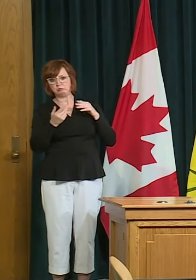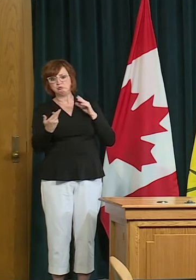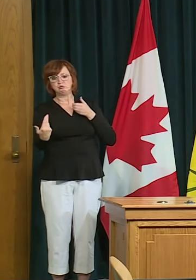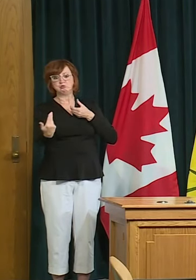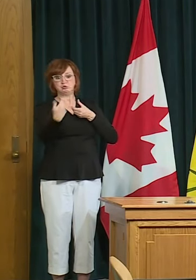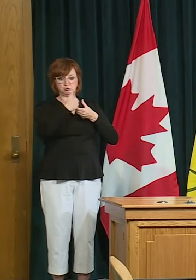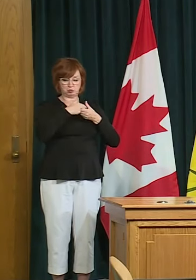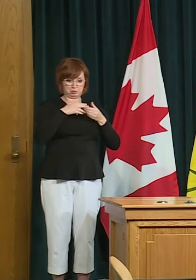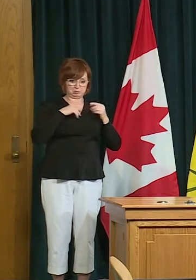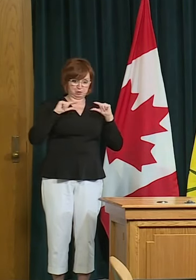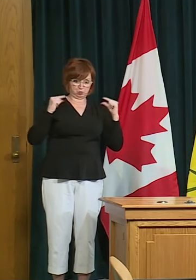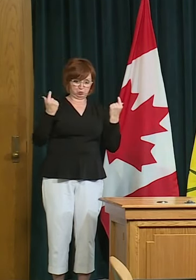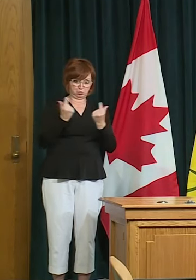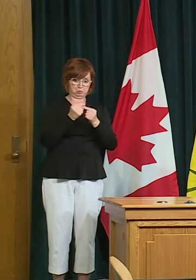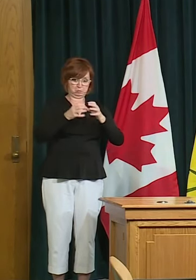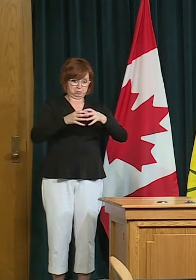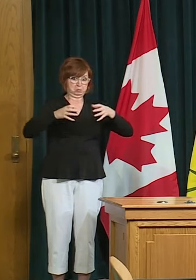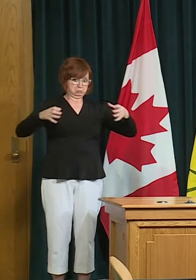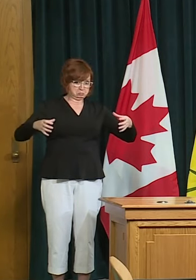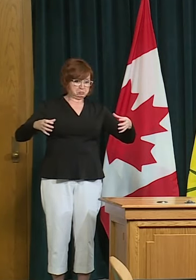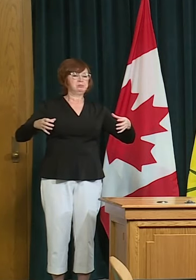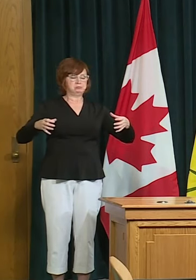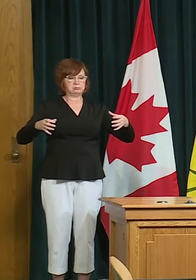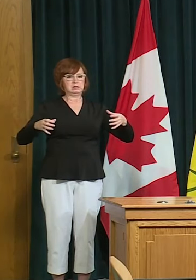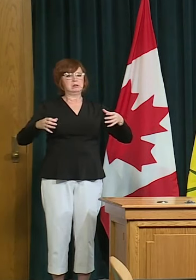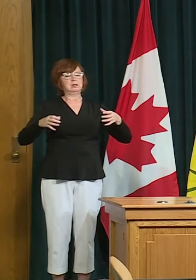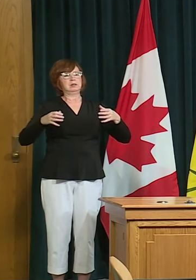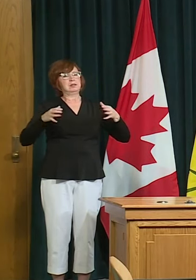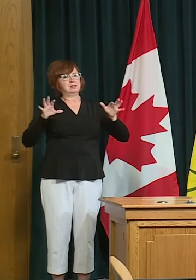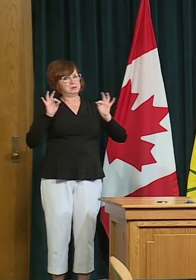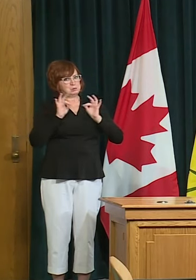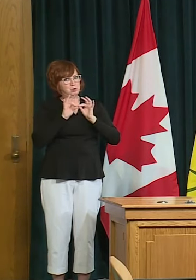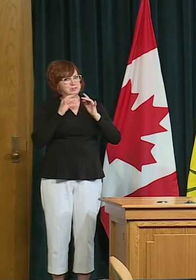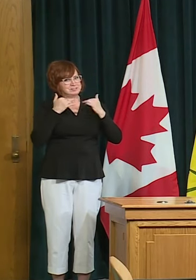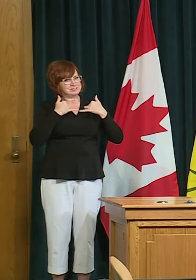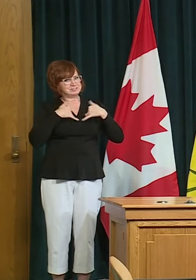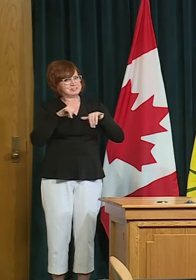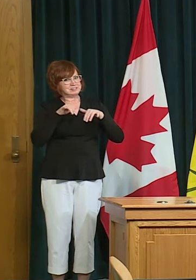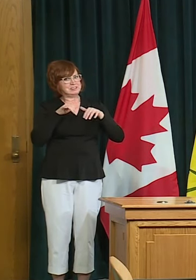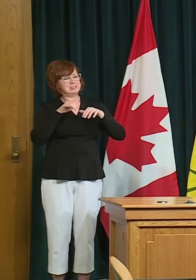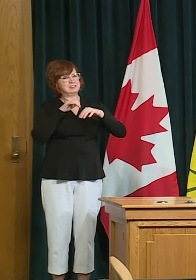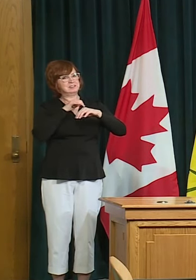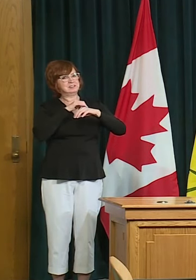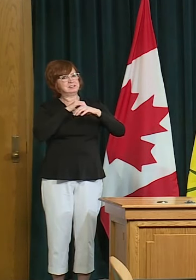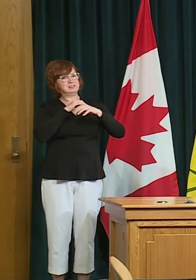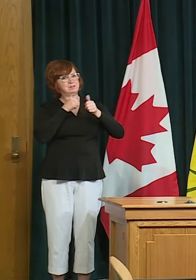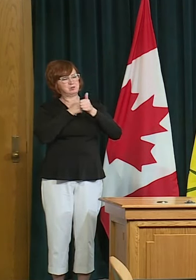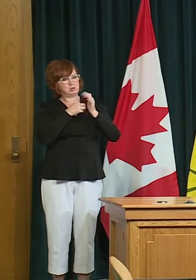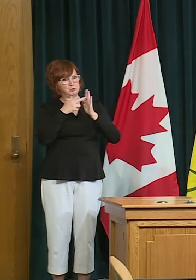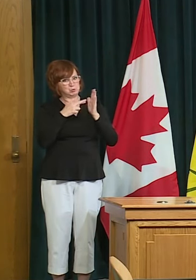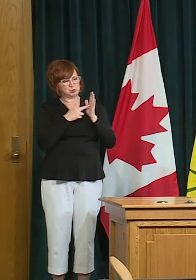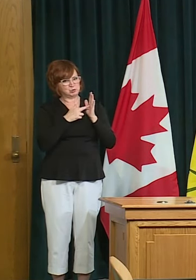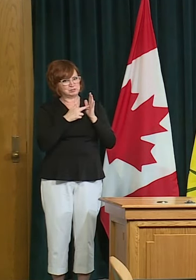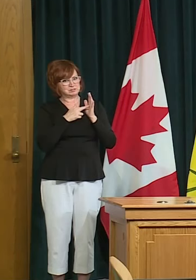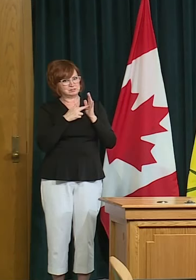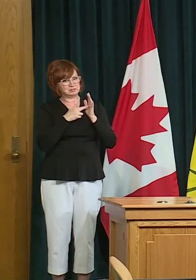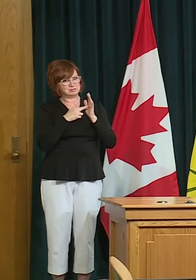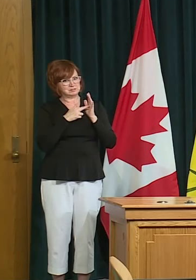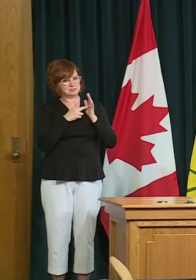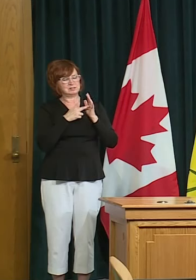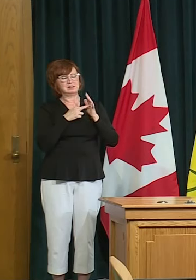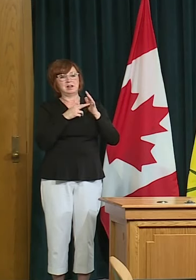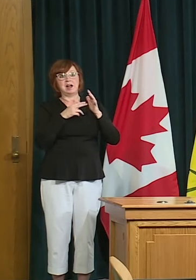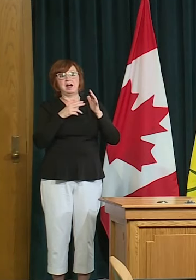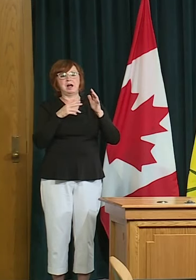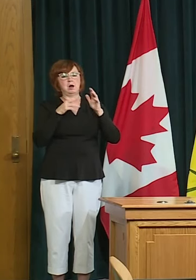that we can all do that safely and especially protect those who may be more vulnerable and don't partake in social events if you're feeling unwell and think